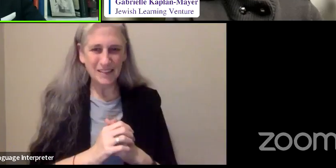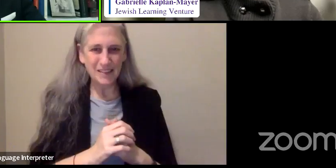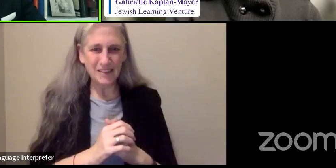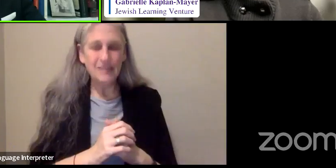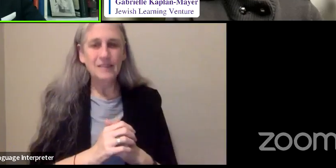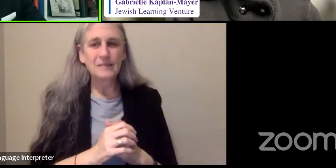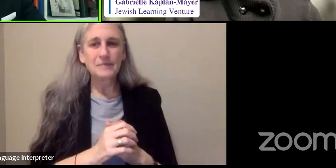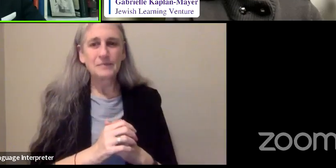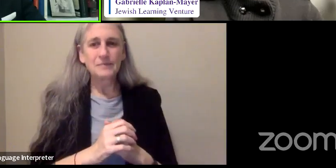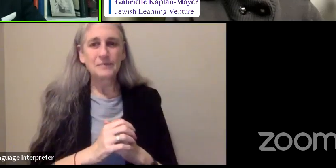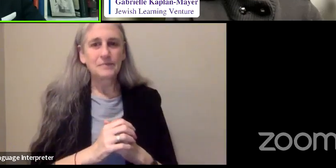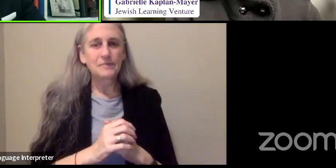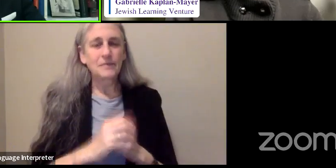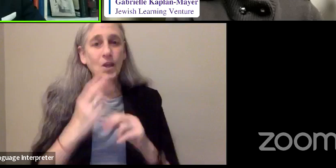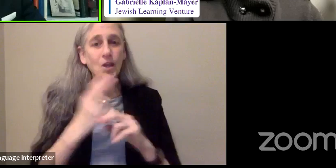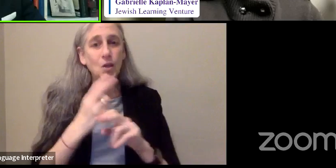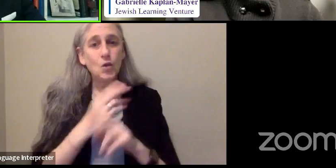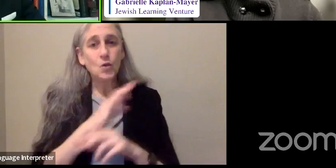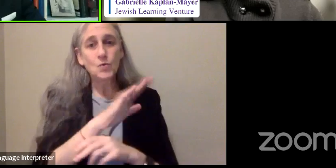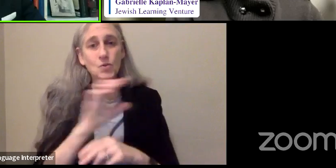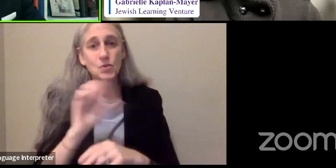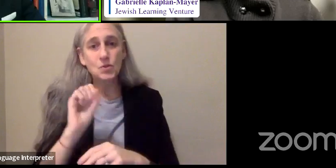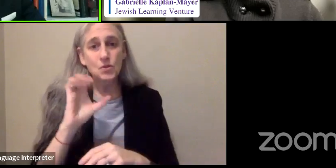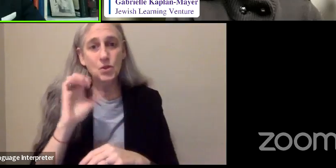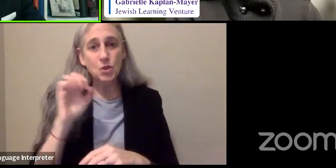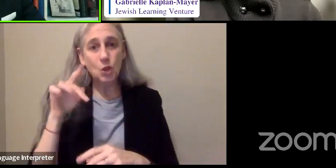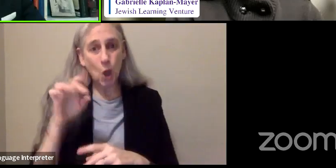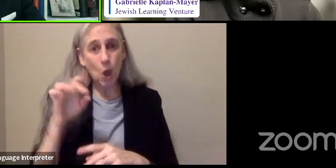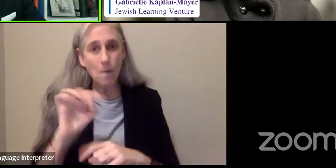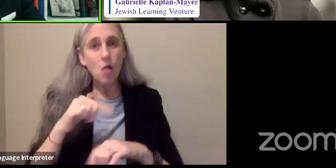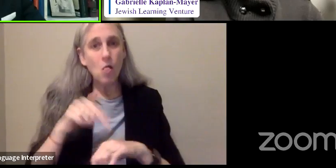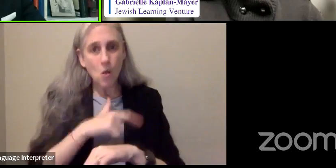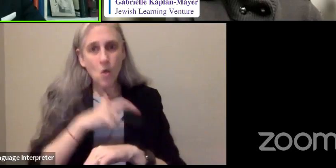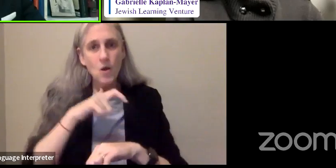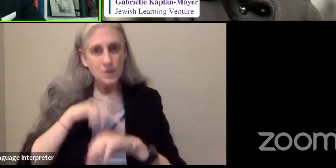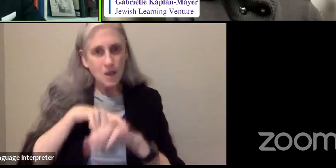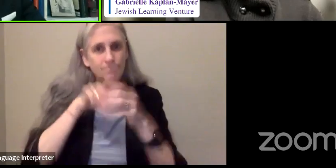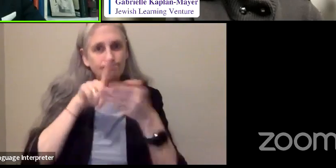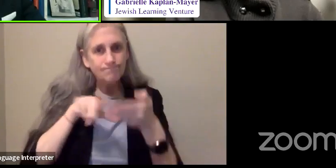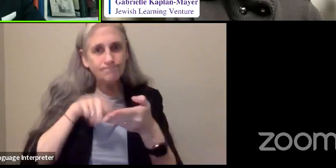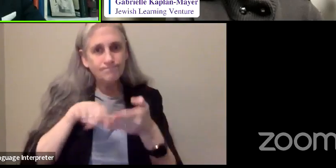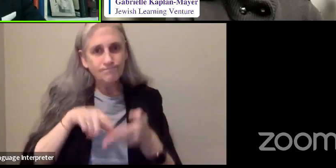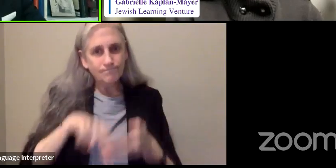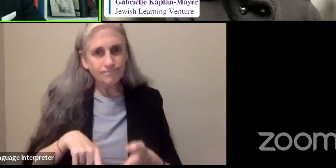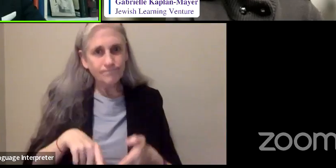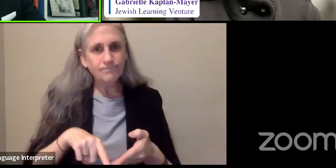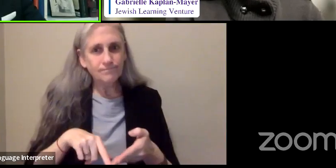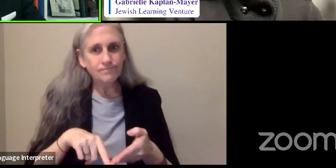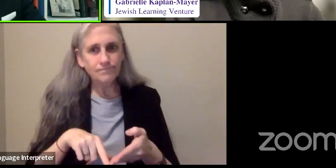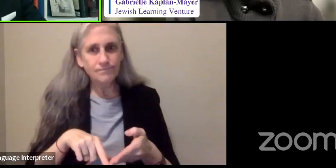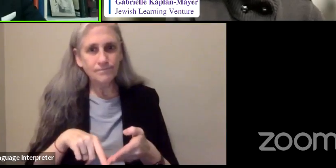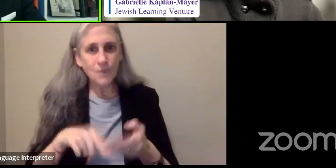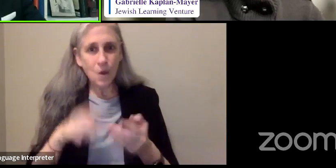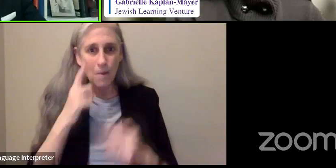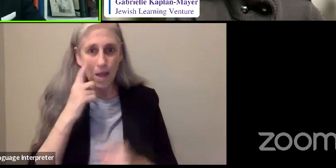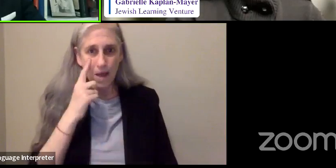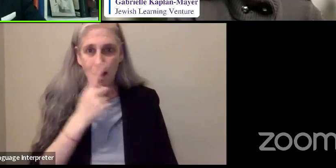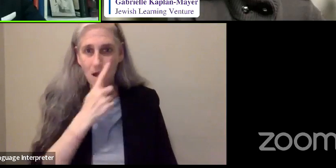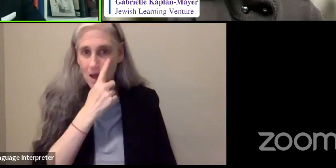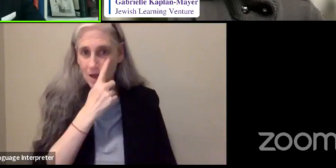and spent quite a long time putting it on my eye.